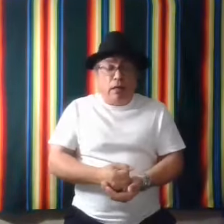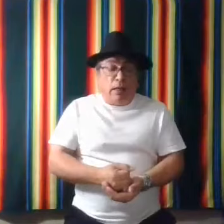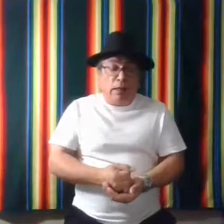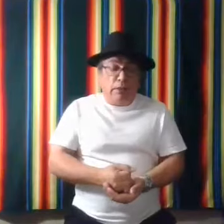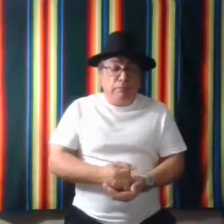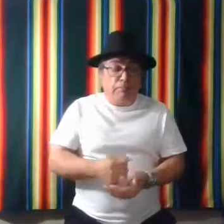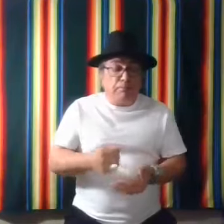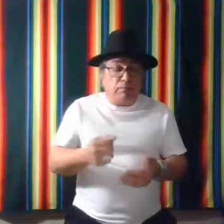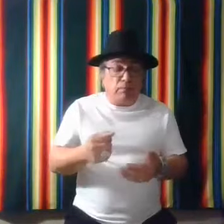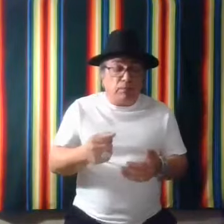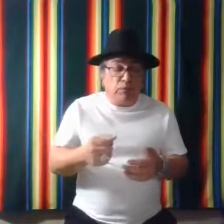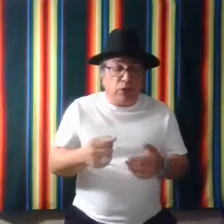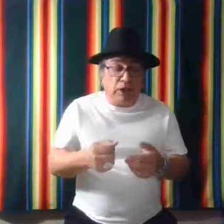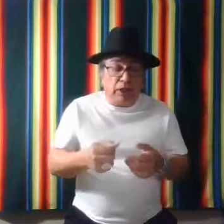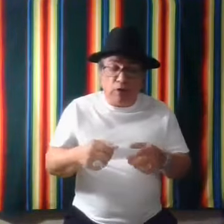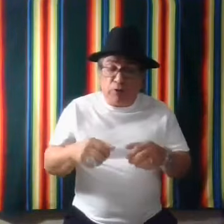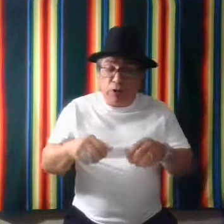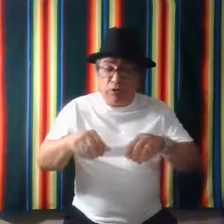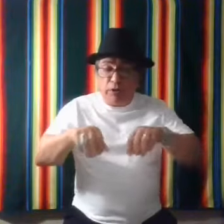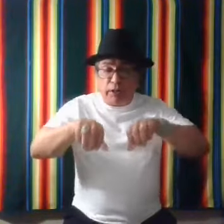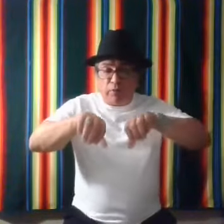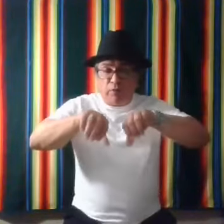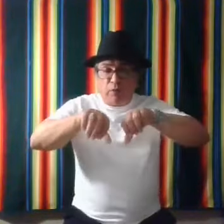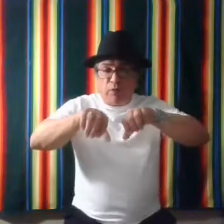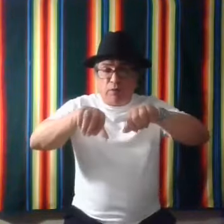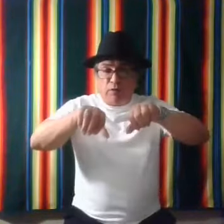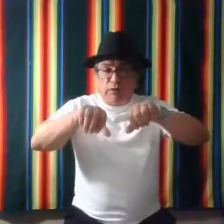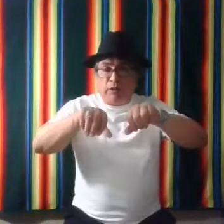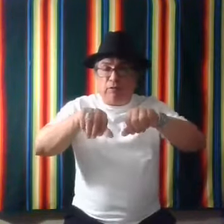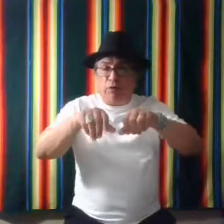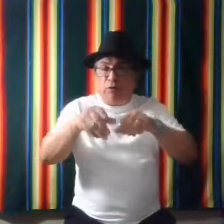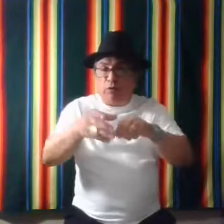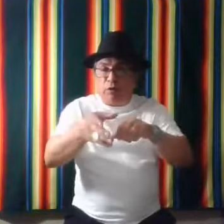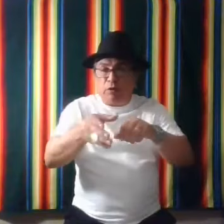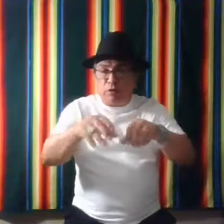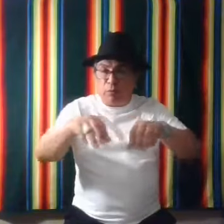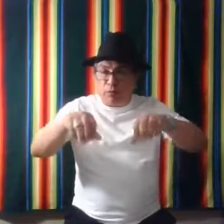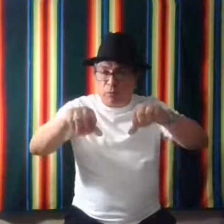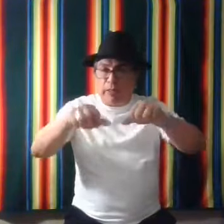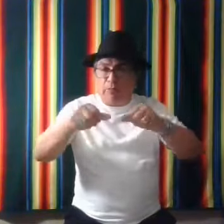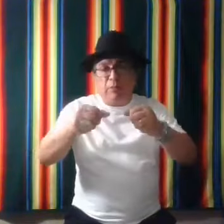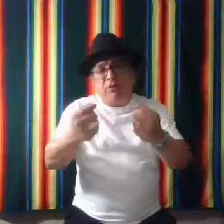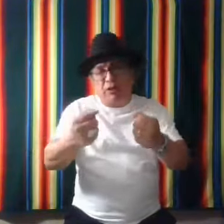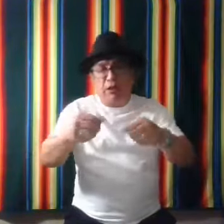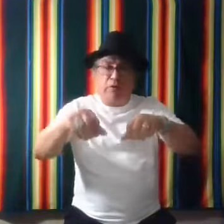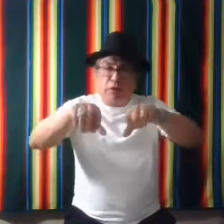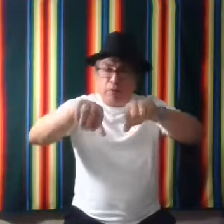Um, we can also use it for, let's say if you was wanting to, to, to break maybe a stick or something.